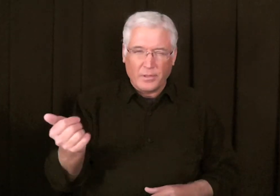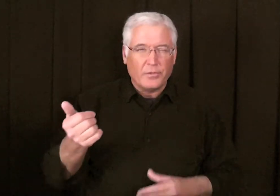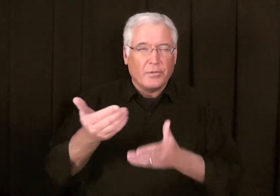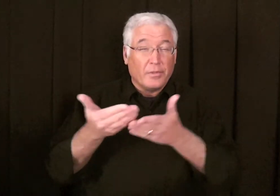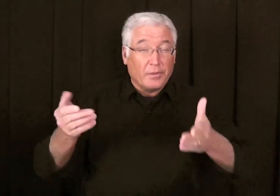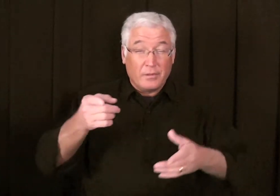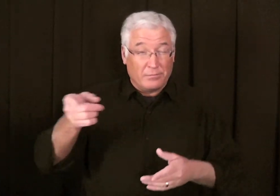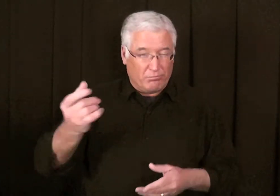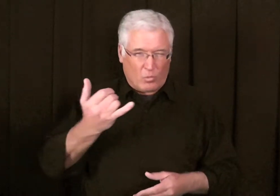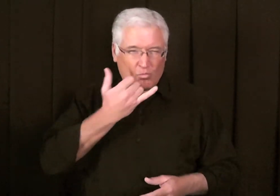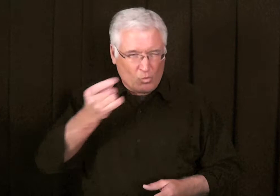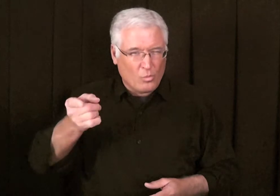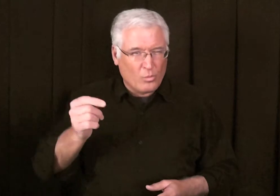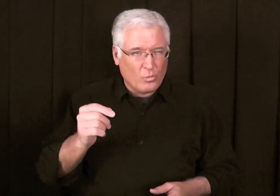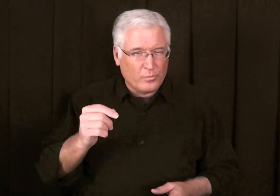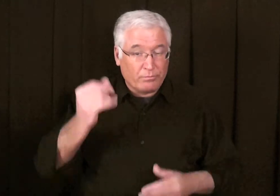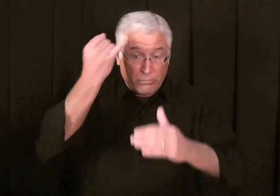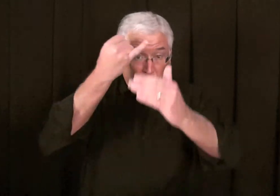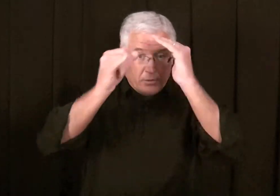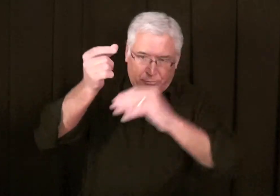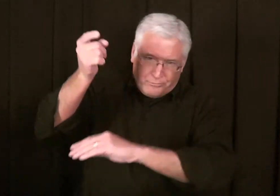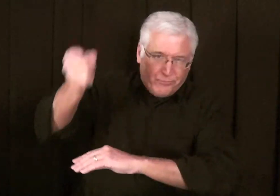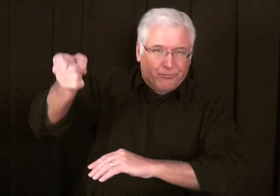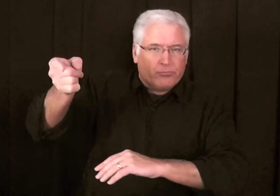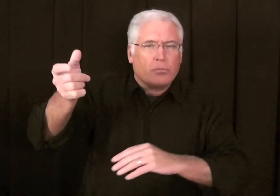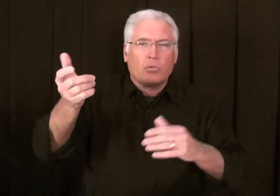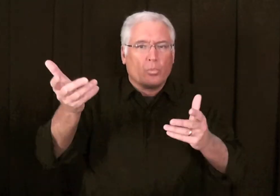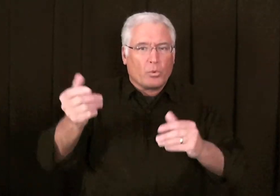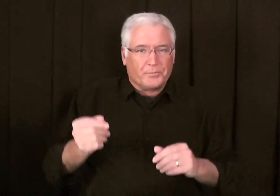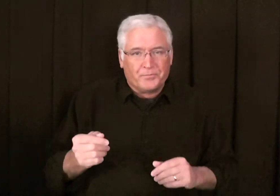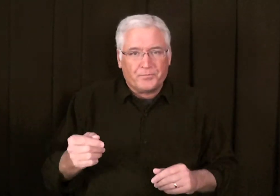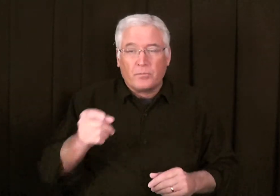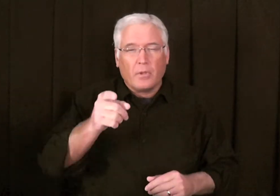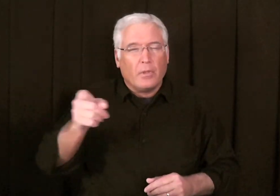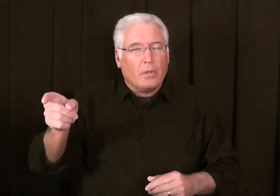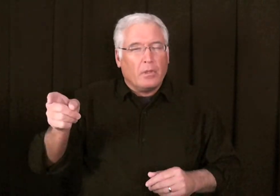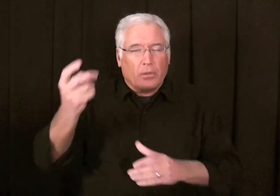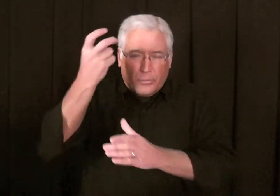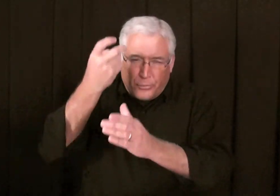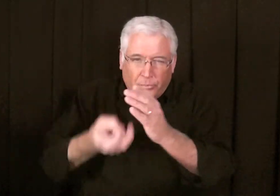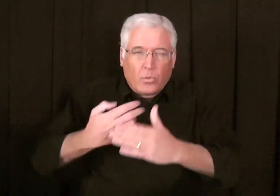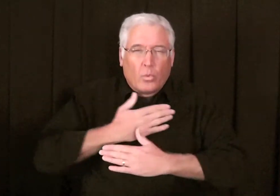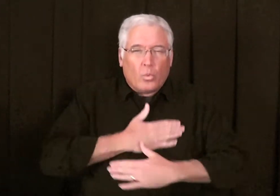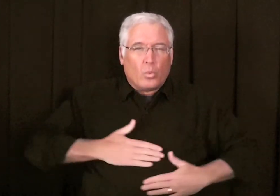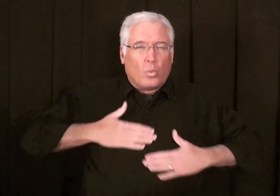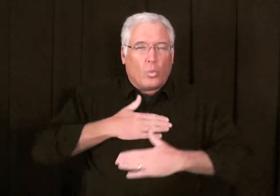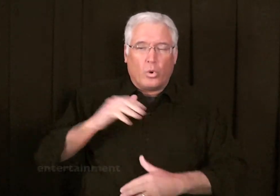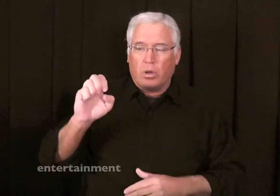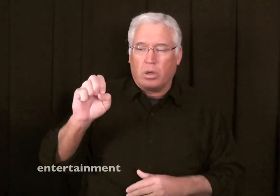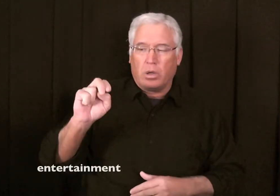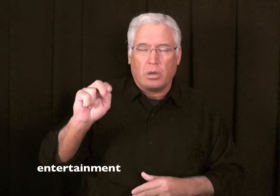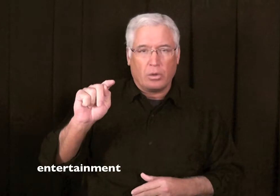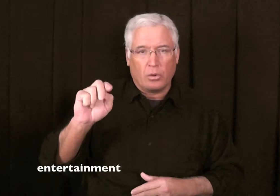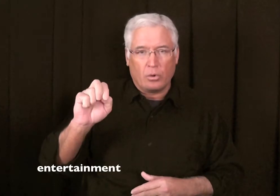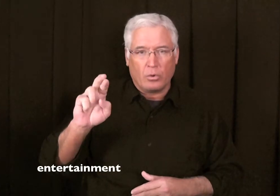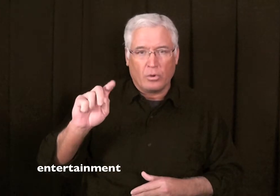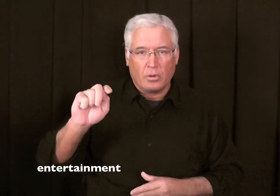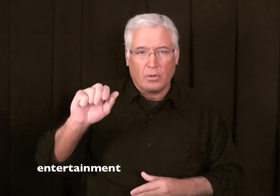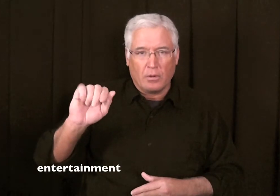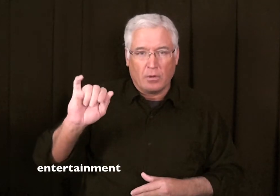There were other things that the people were doing wrong that were sent with sin, that Isaiah was condemning them. They were drowning in